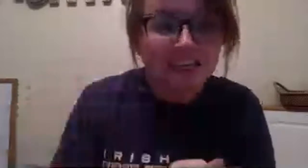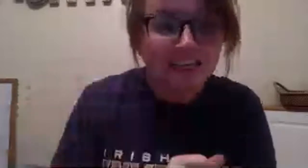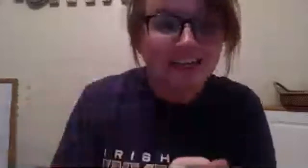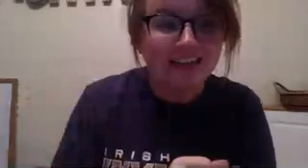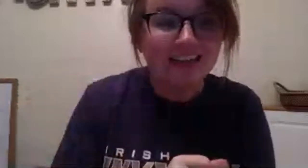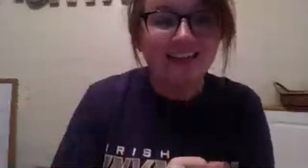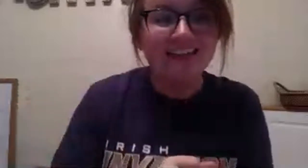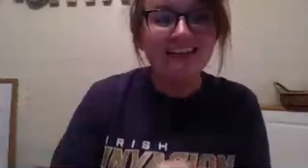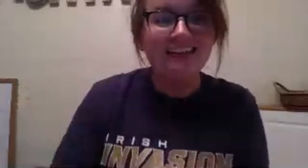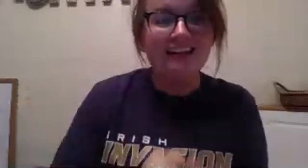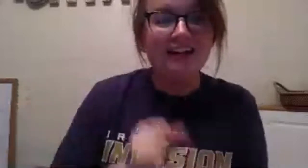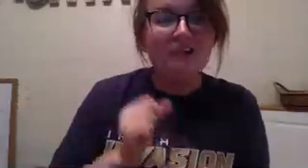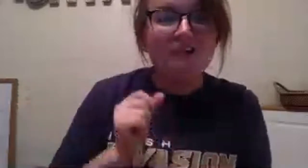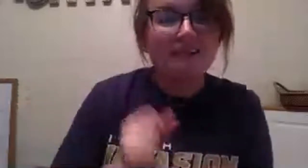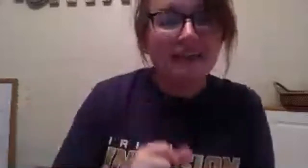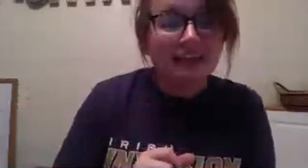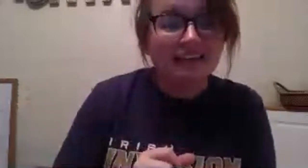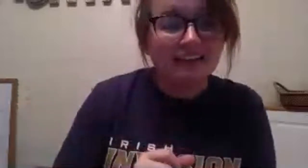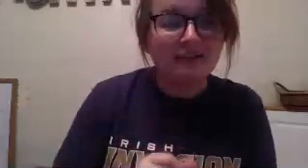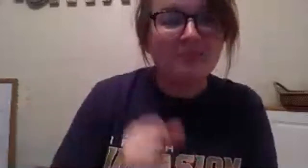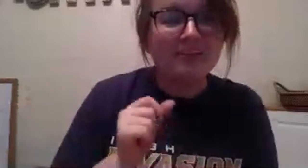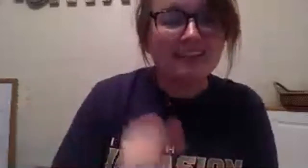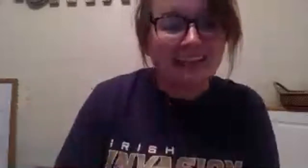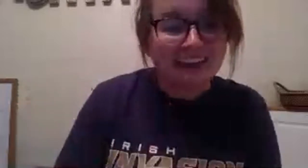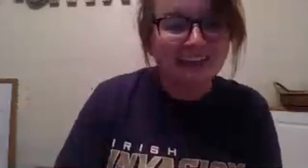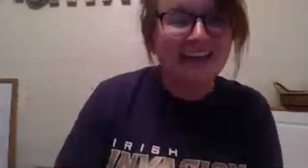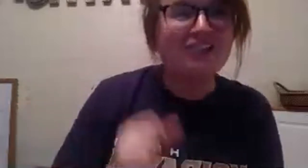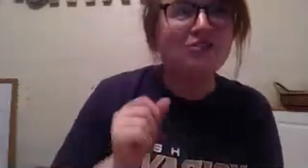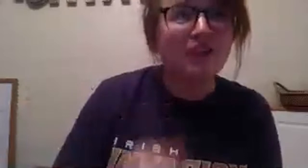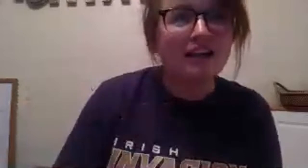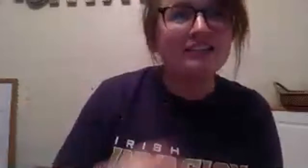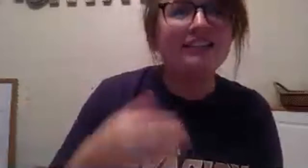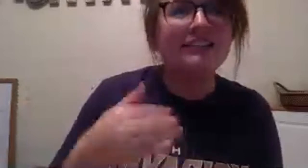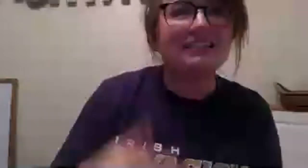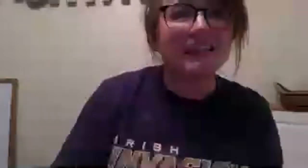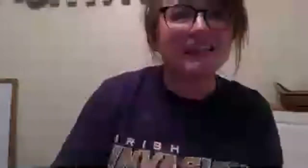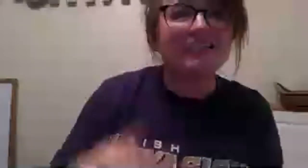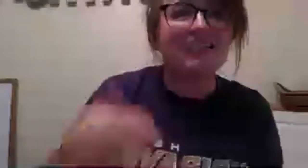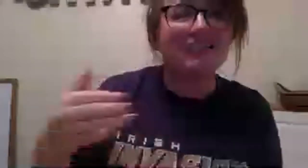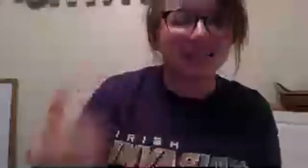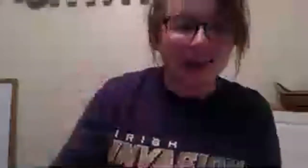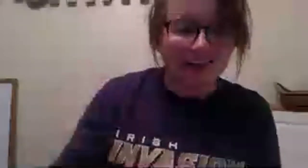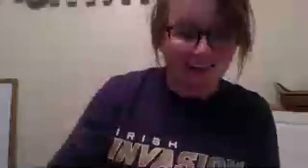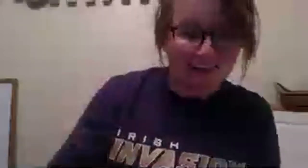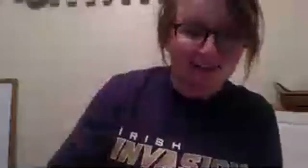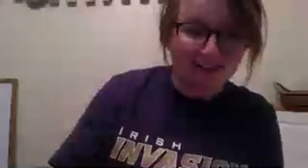believe believe and trust in the saints and their guidance okay